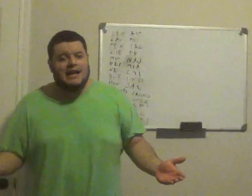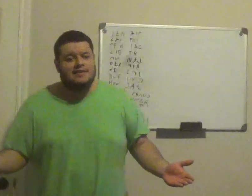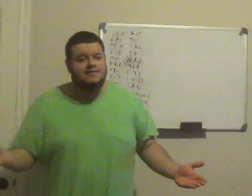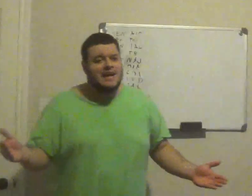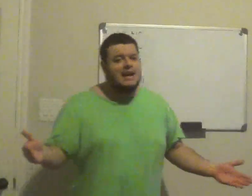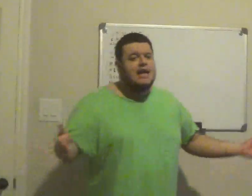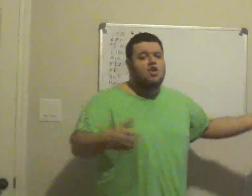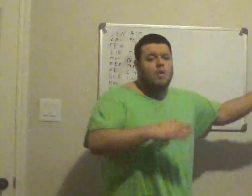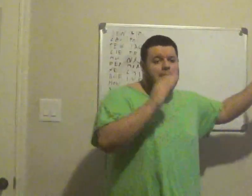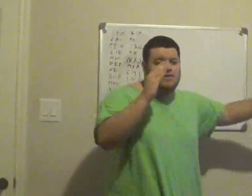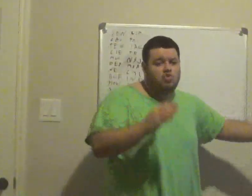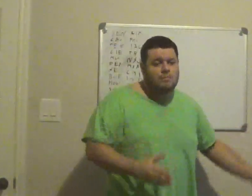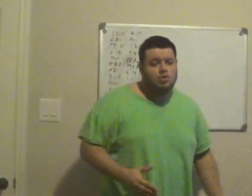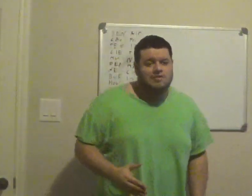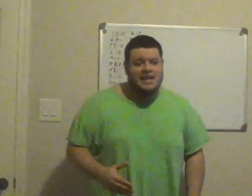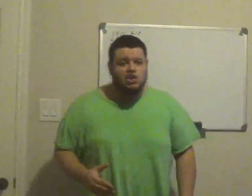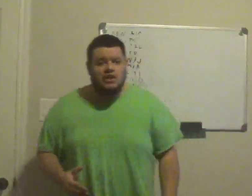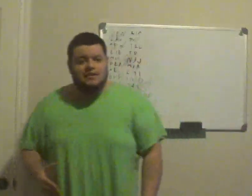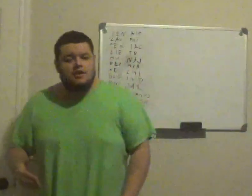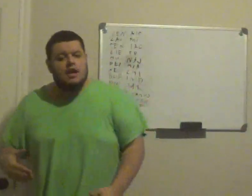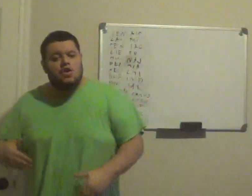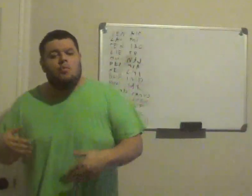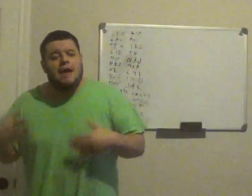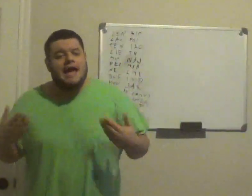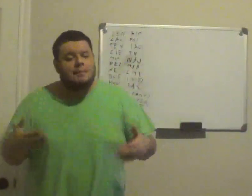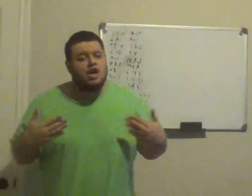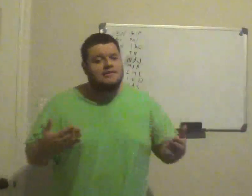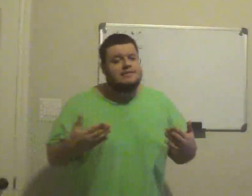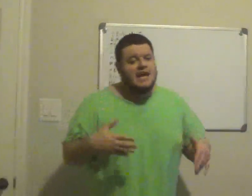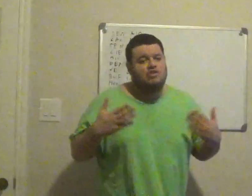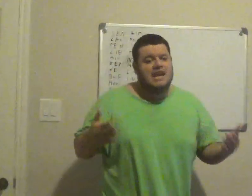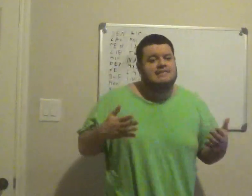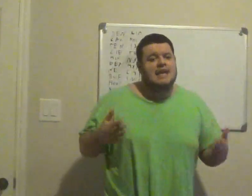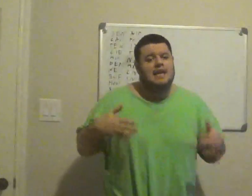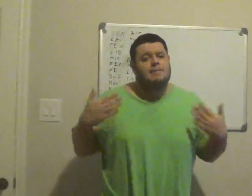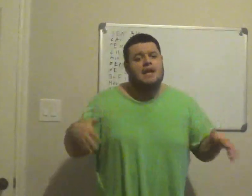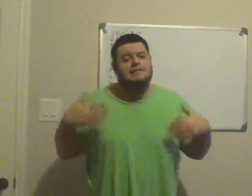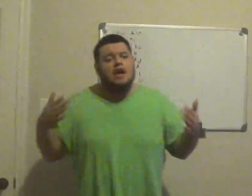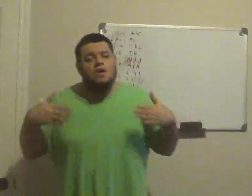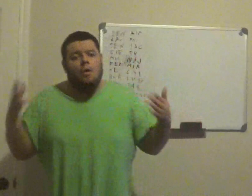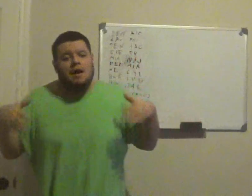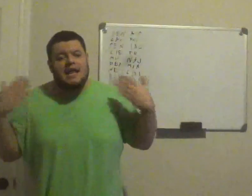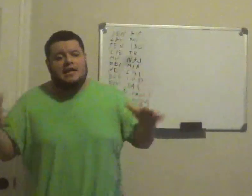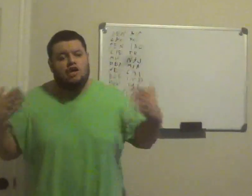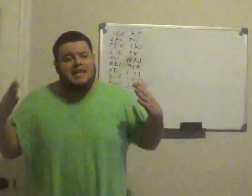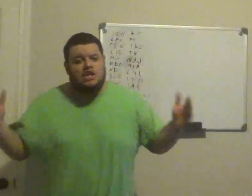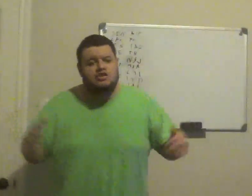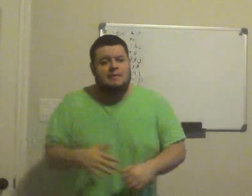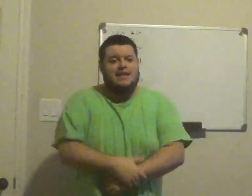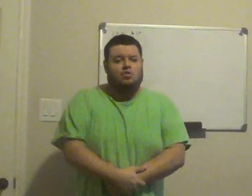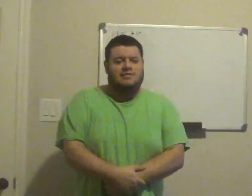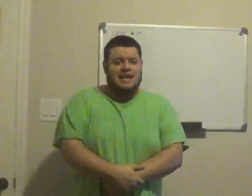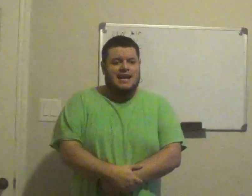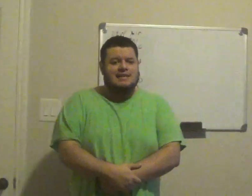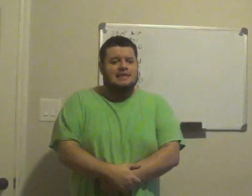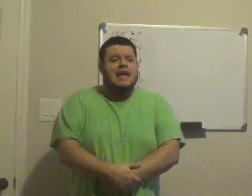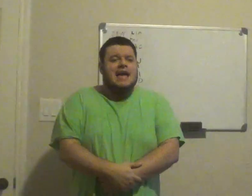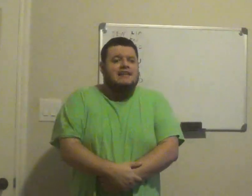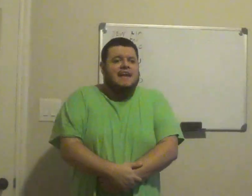Texans fan, you want to make a trip to Los Angeles, you may have a good chance to get a ticket, because nobody in Los Angeles is buying those tickets, and if they